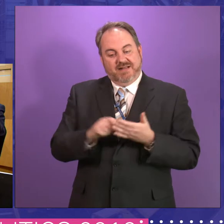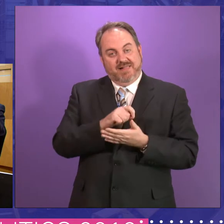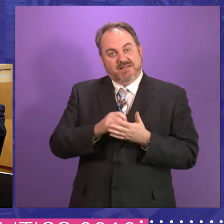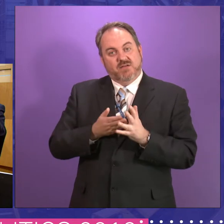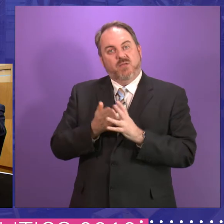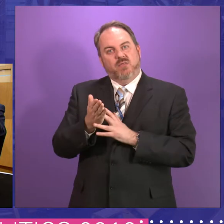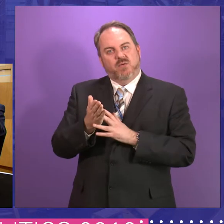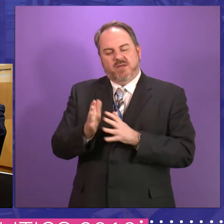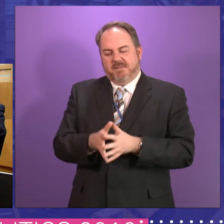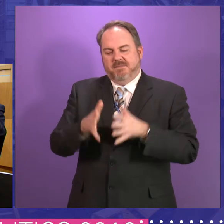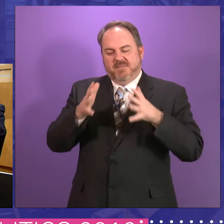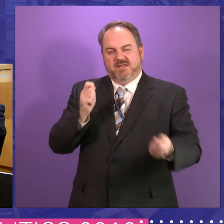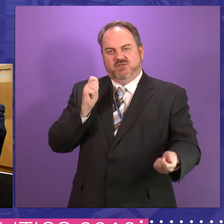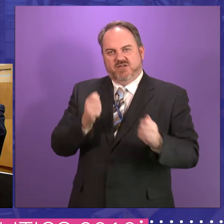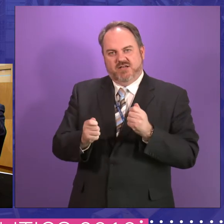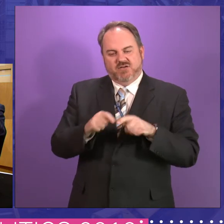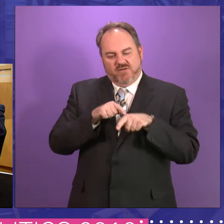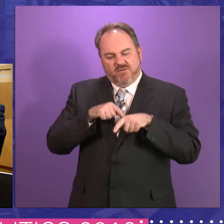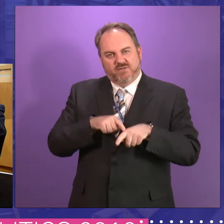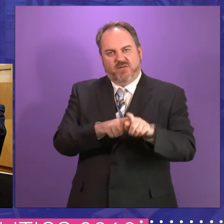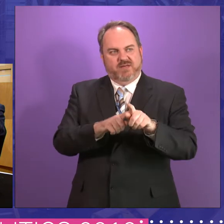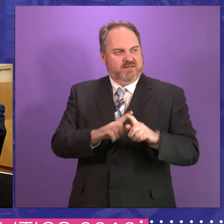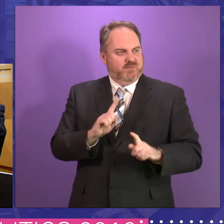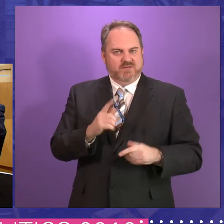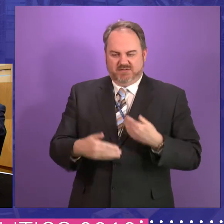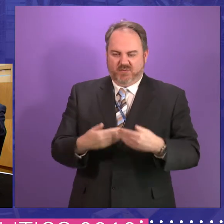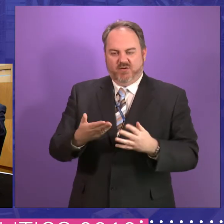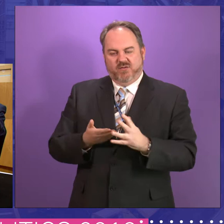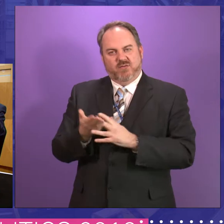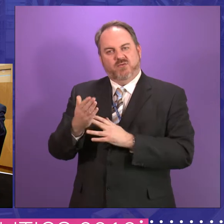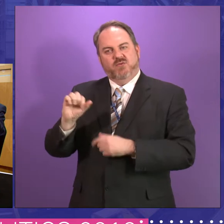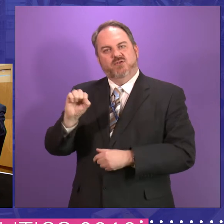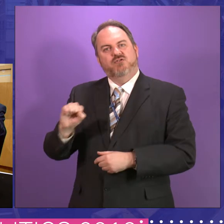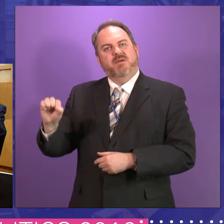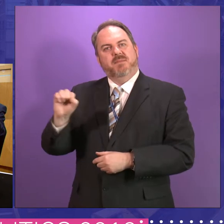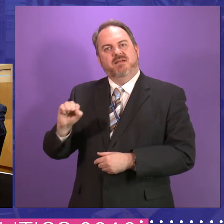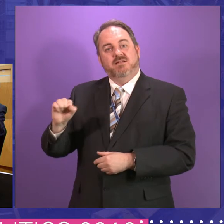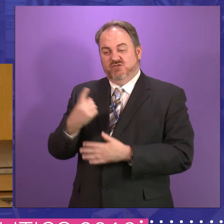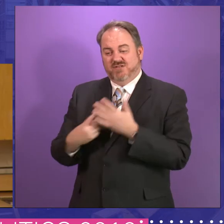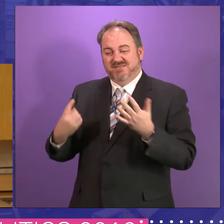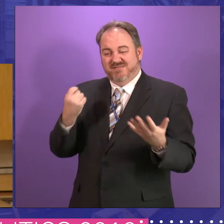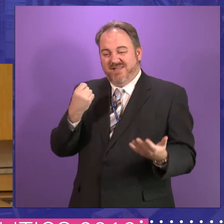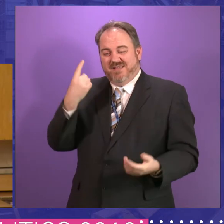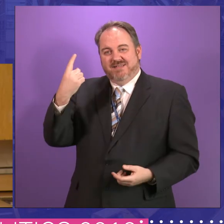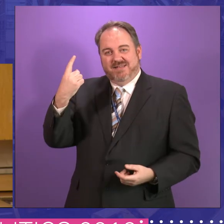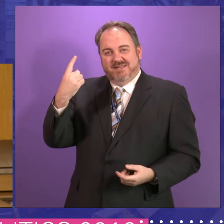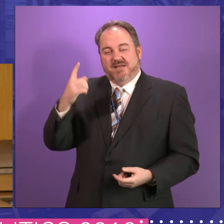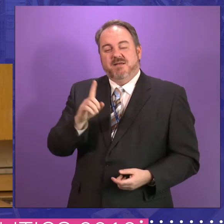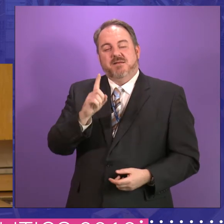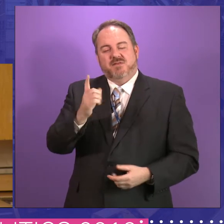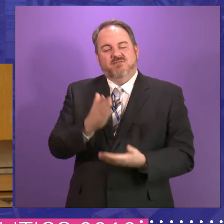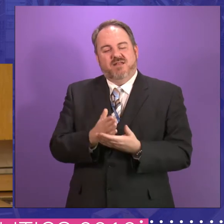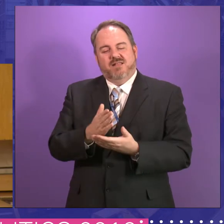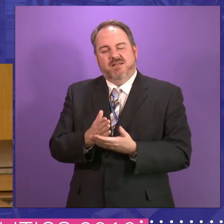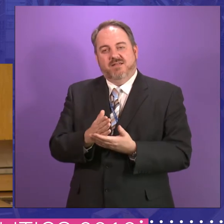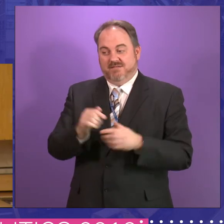a major change in line with much of what's happening in Europe. Now, it is only an idea, but to try and overcome the point that I